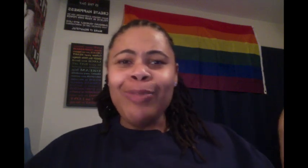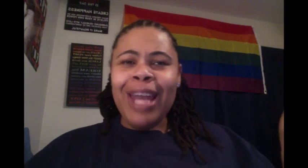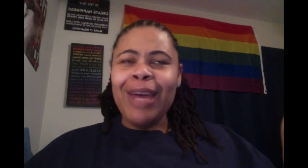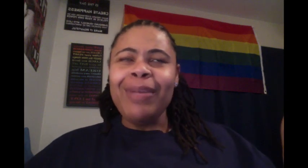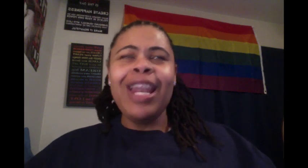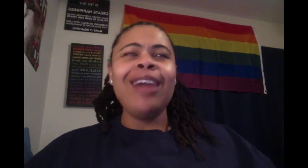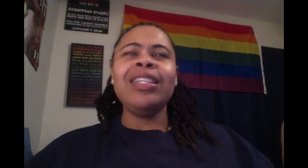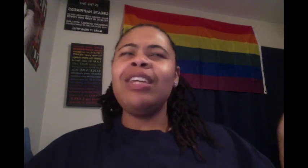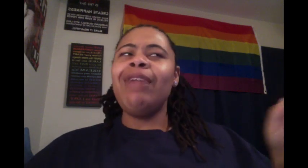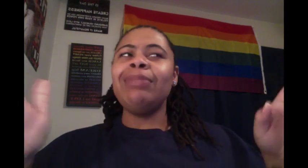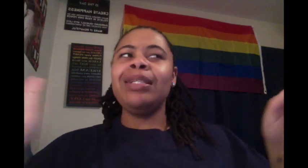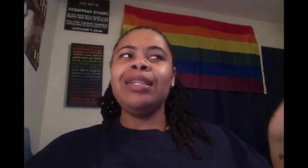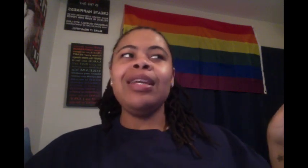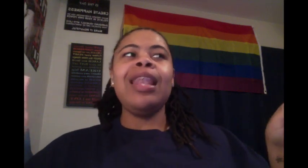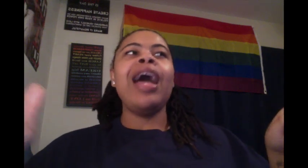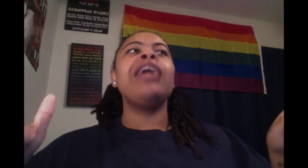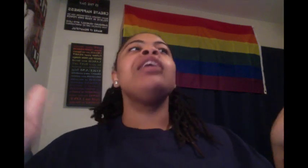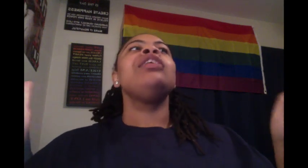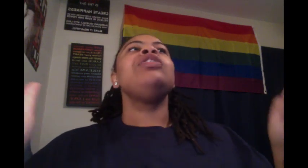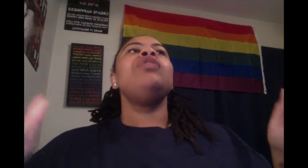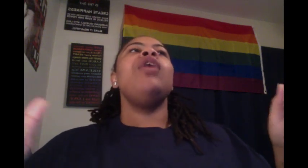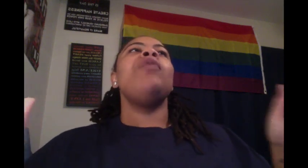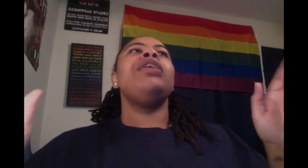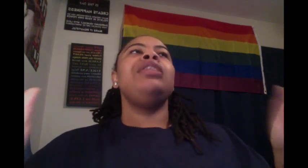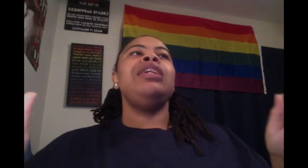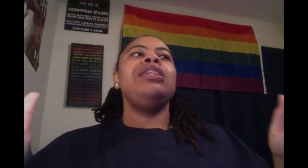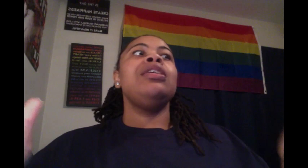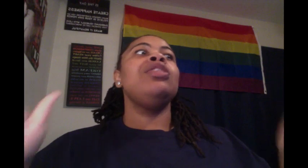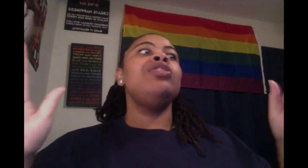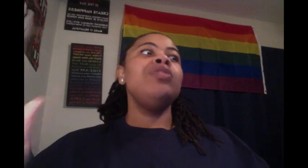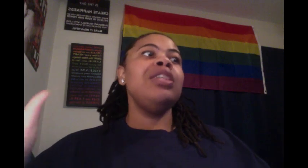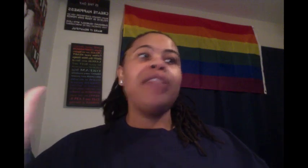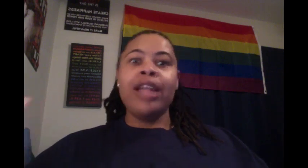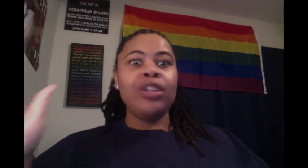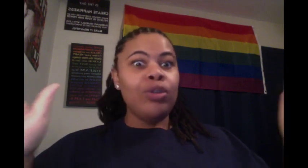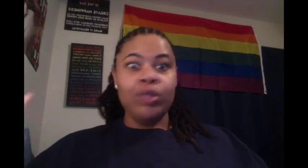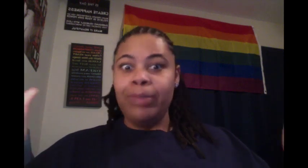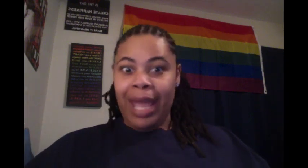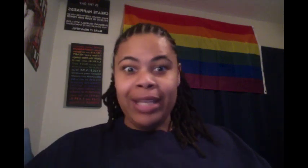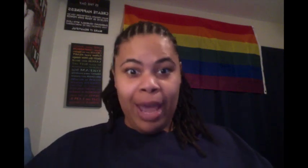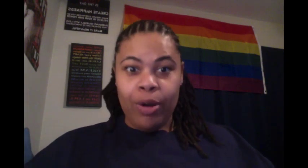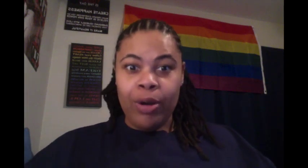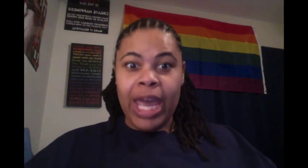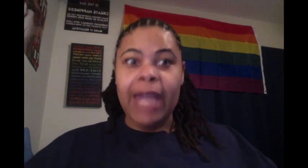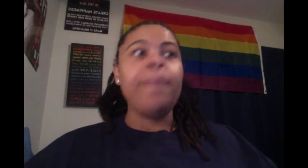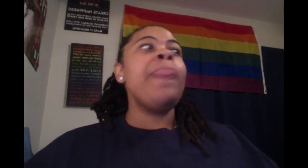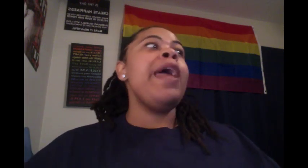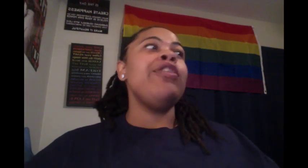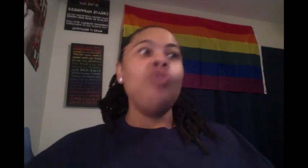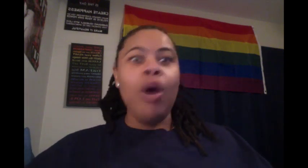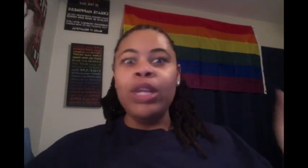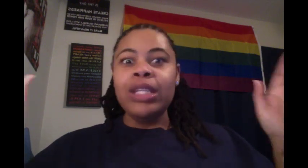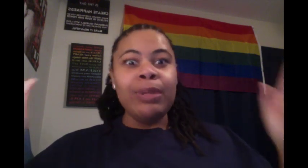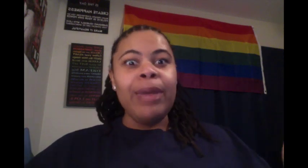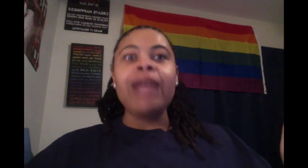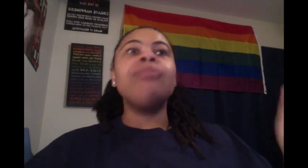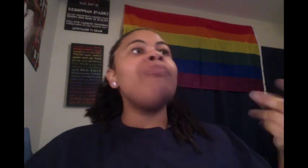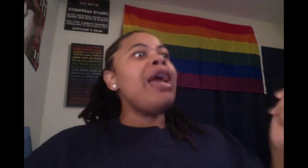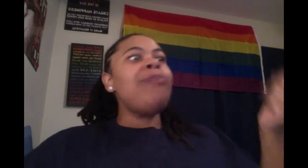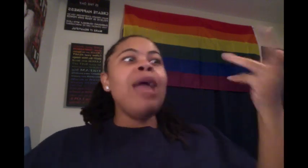my number and all this stuff. And I'm just sitting here like, you know what, Denise? You just got your coochie banged out. Okay? And you want it to be banged. Maybe